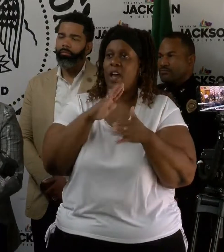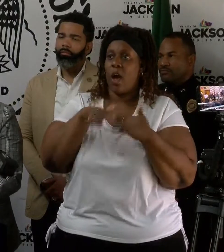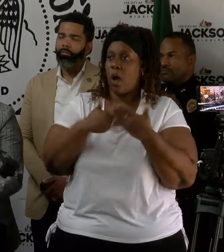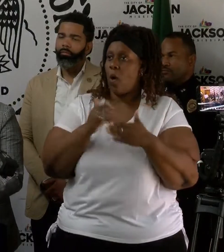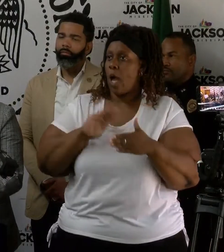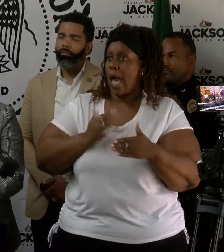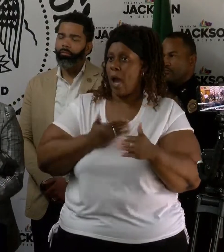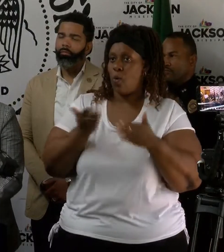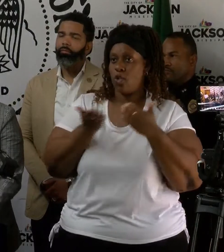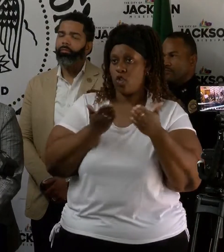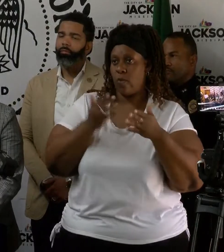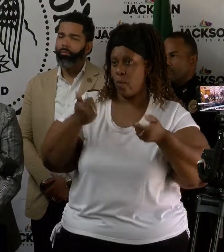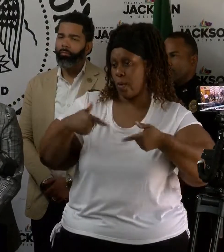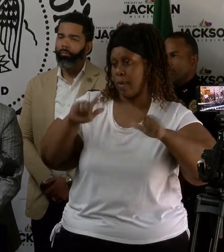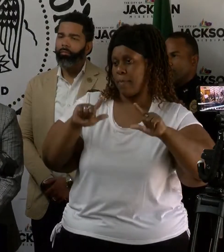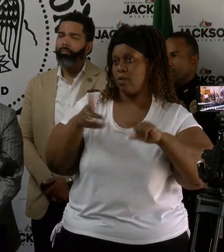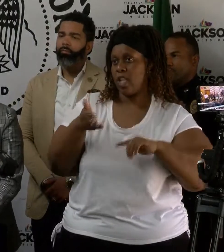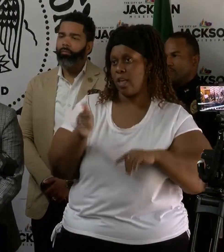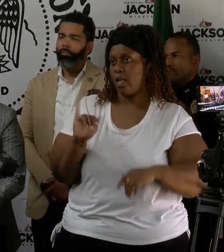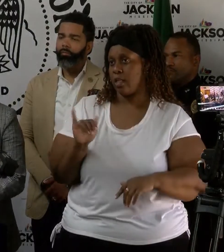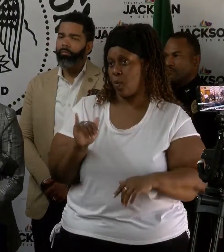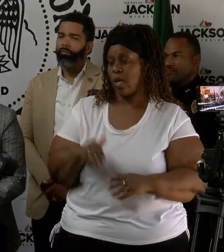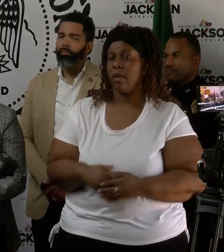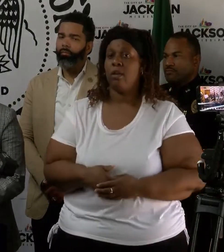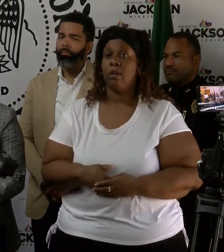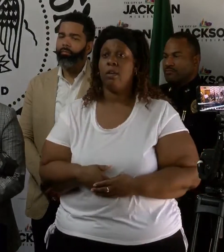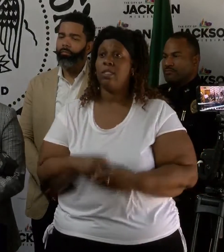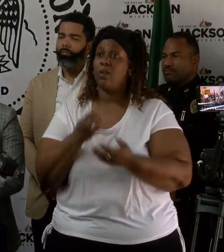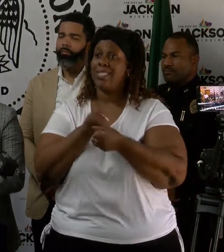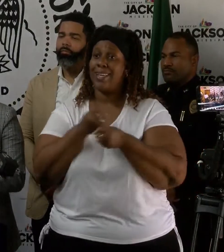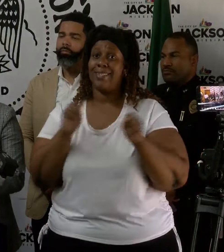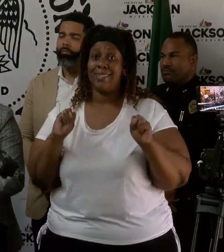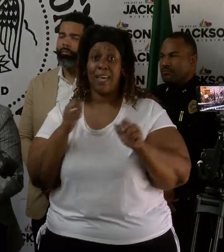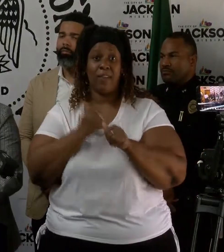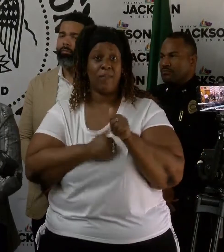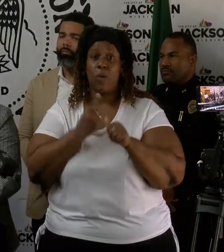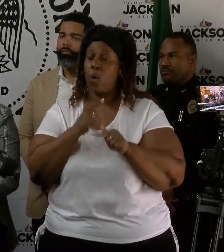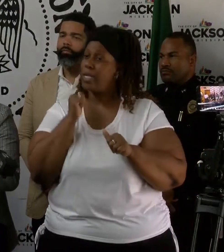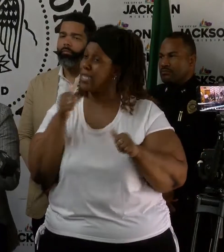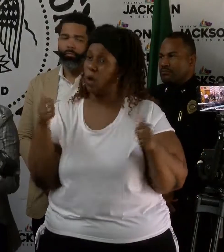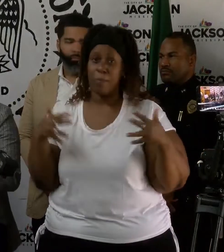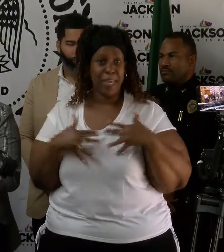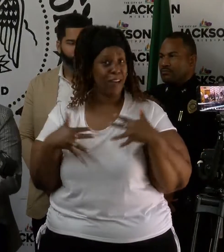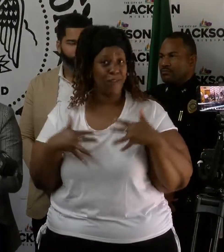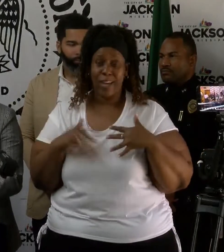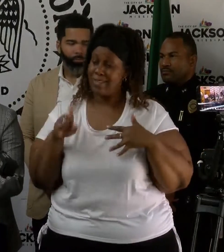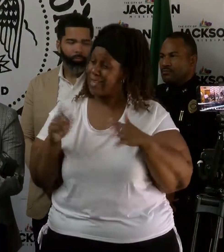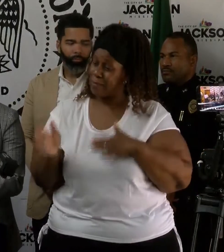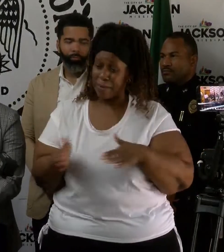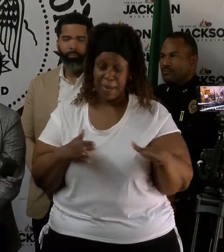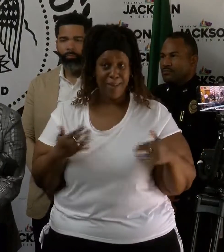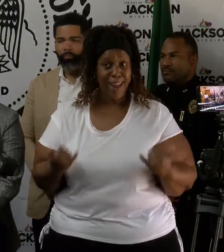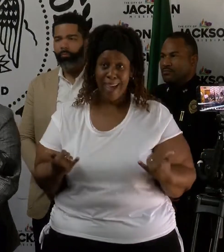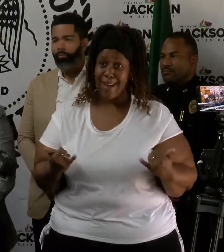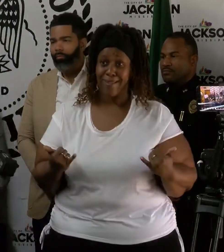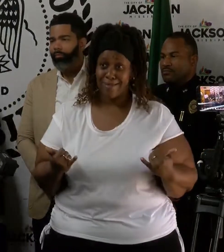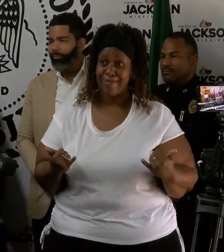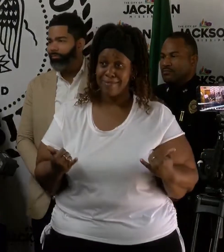throughout this event will be posted there as well. So stay safe, everyone. Don't be afraid. Just prepare now.